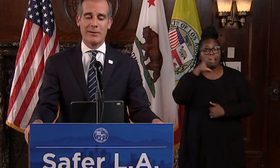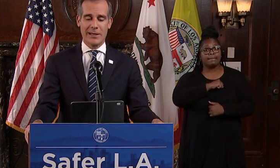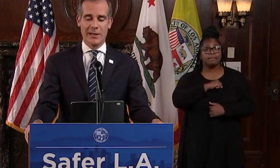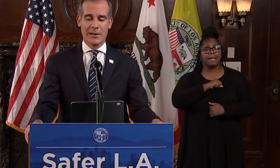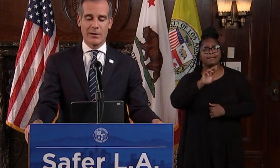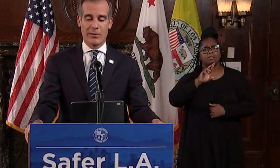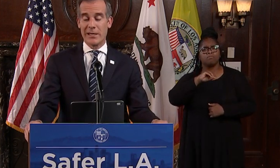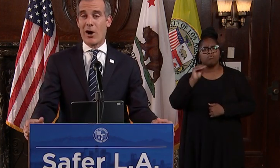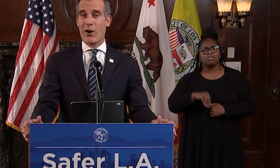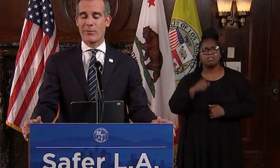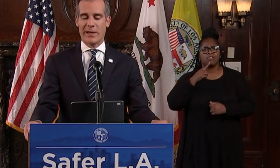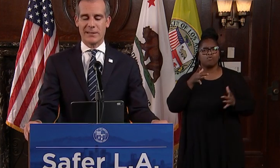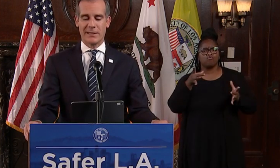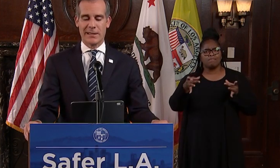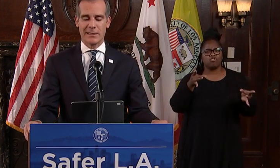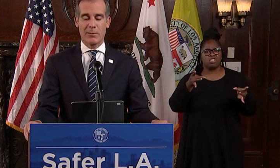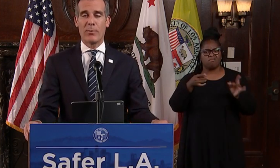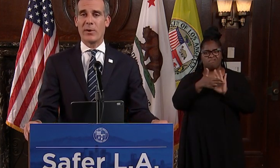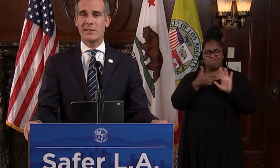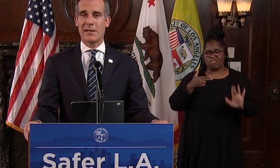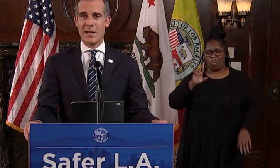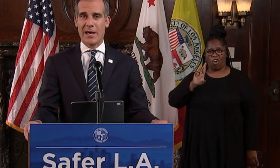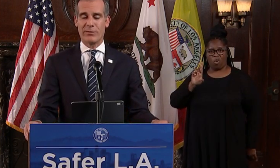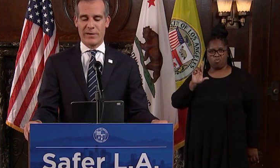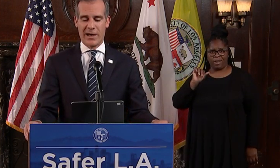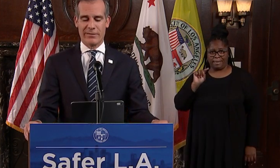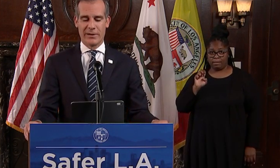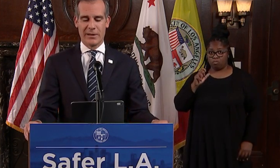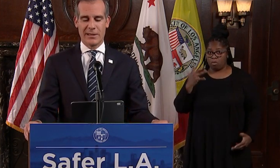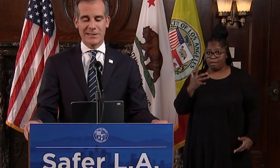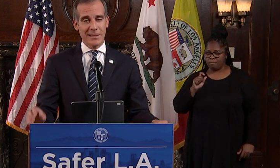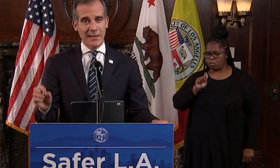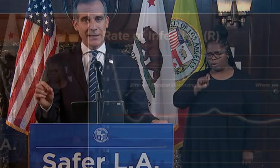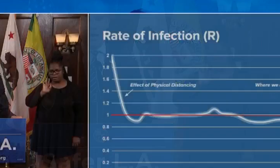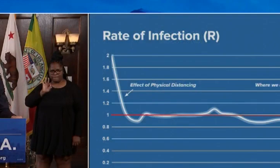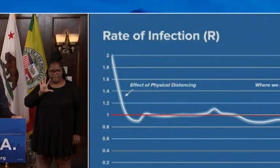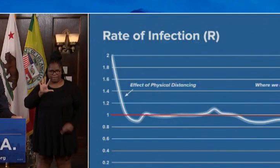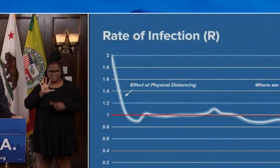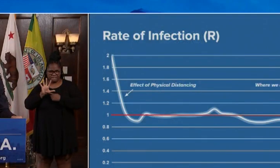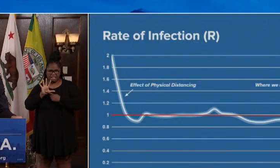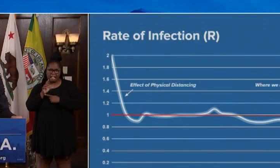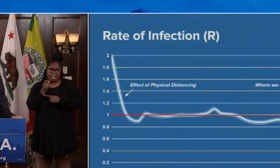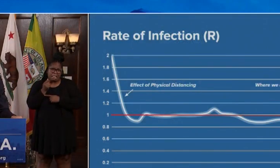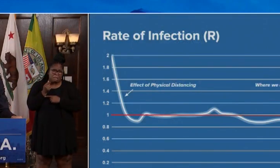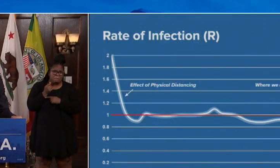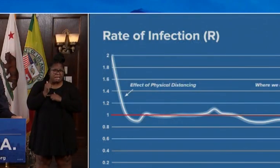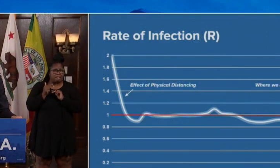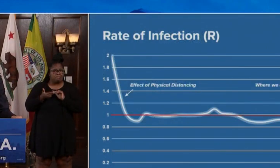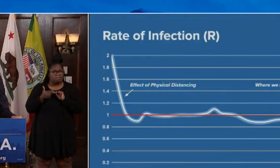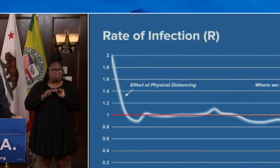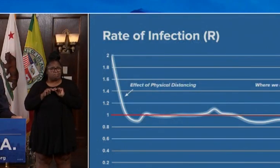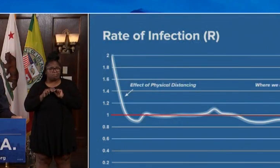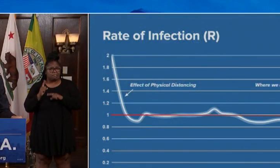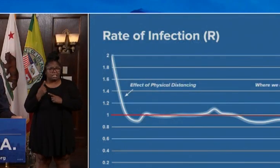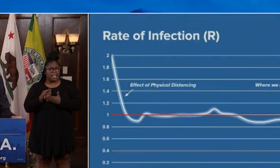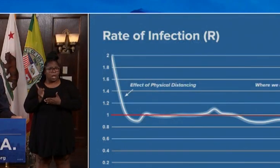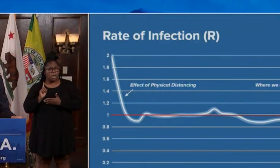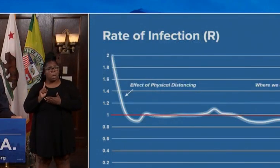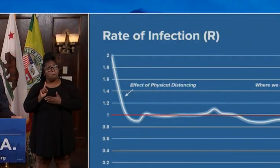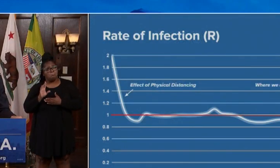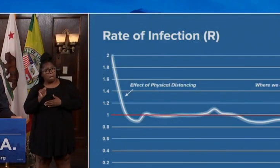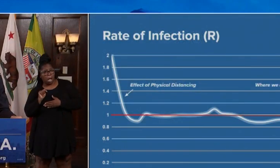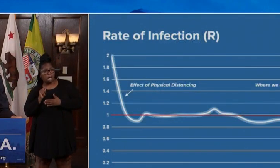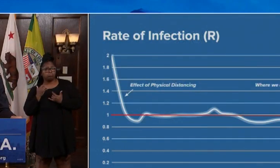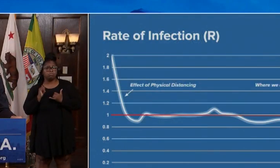LA County or the R rate is 0.95, slightly higher than last week, but still indicates decreased